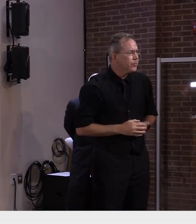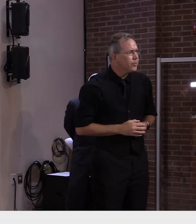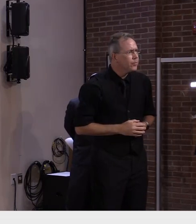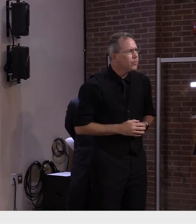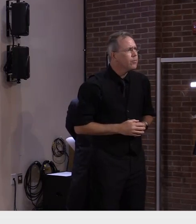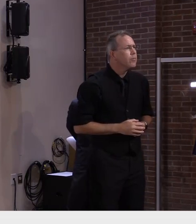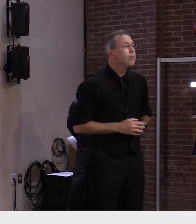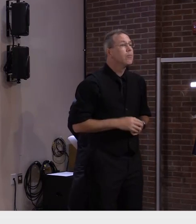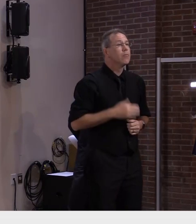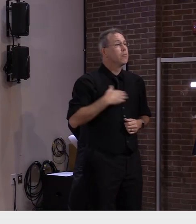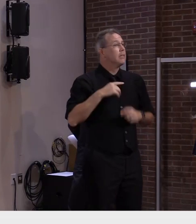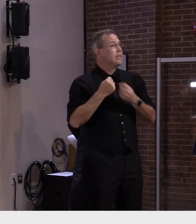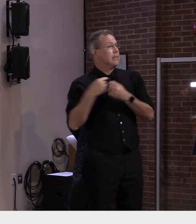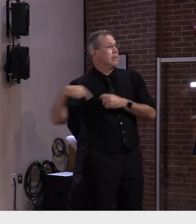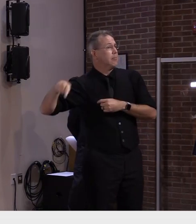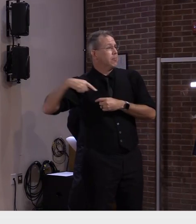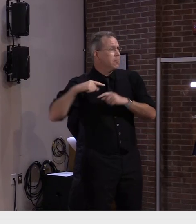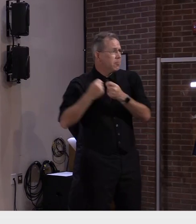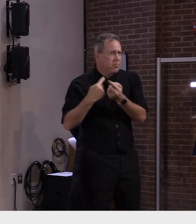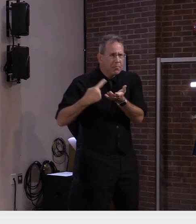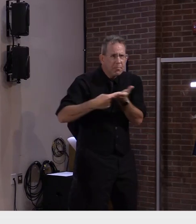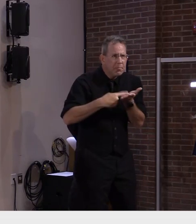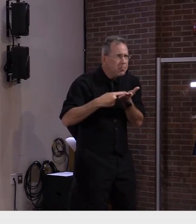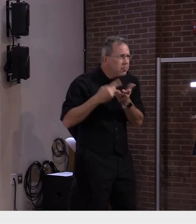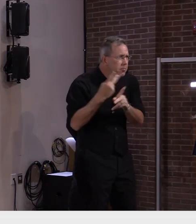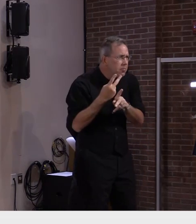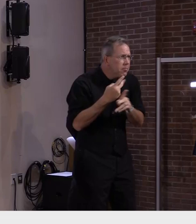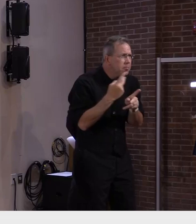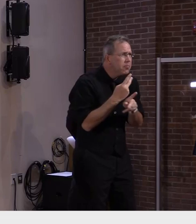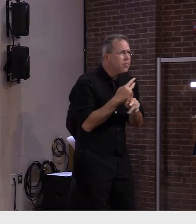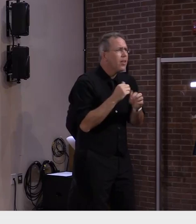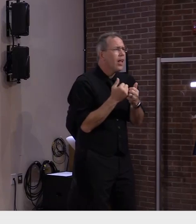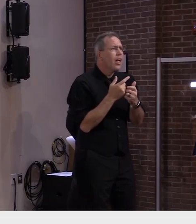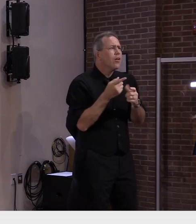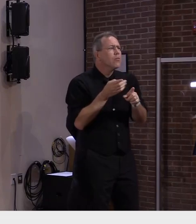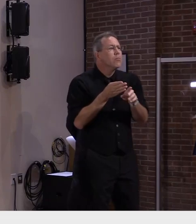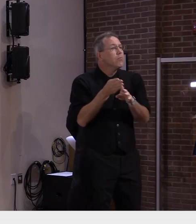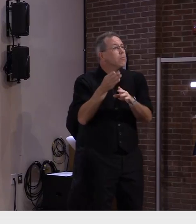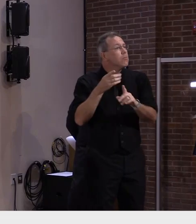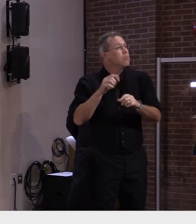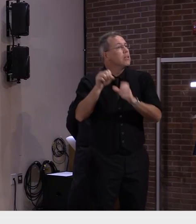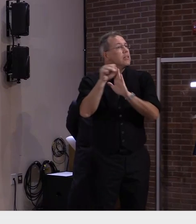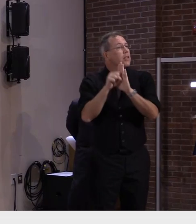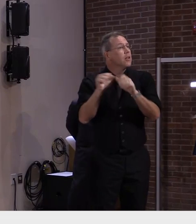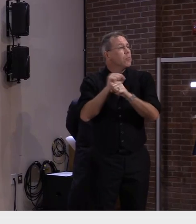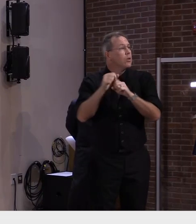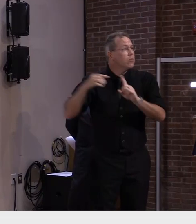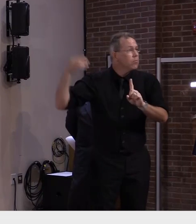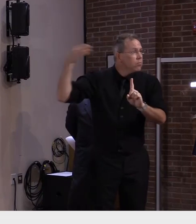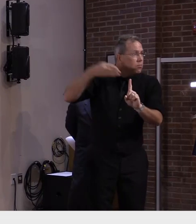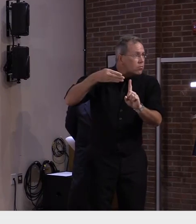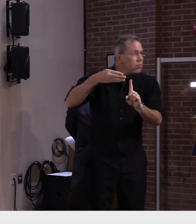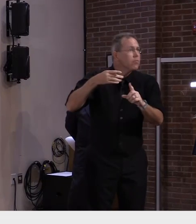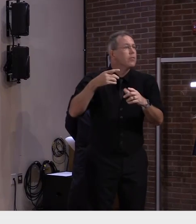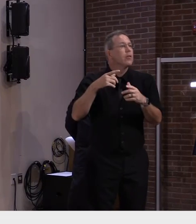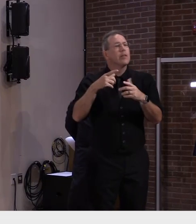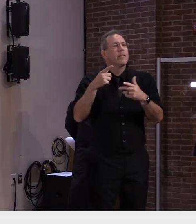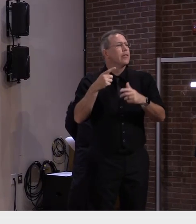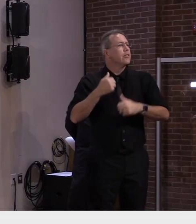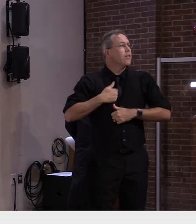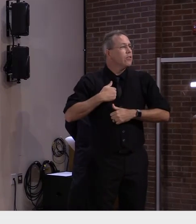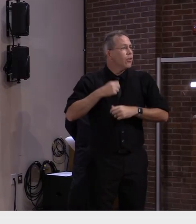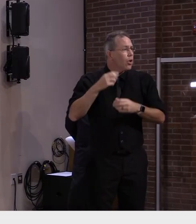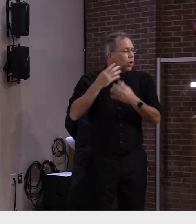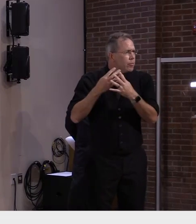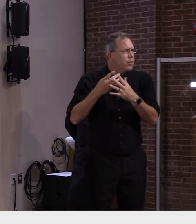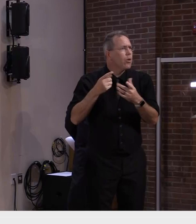do the same starting with certain state institutions like the Veterans Home Correctional Facilities and our psychiatric